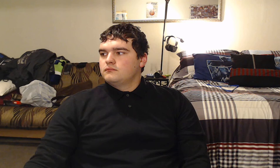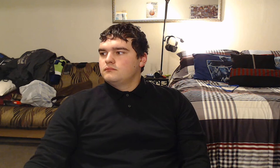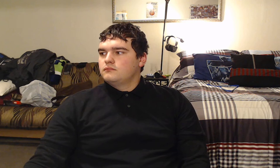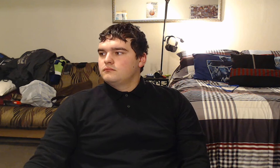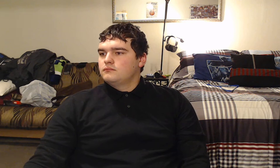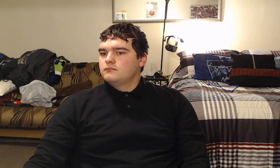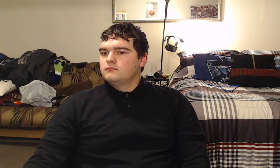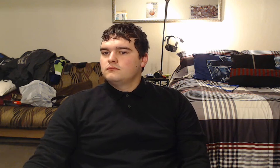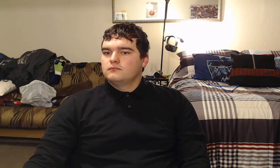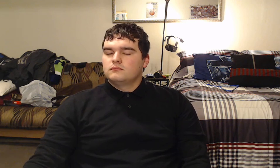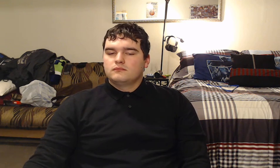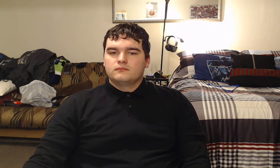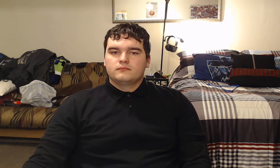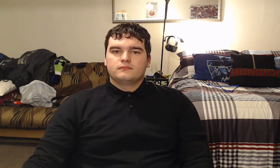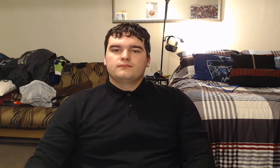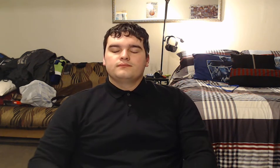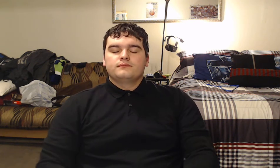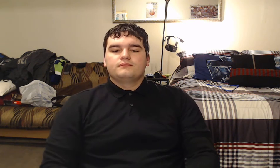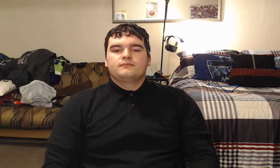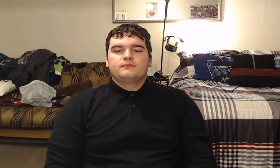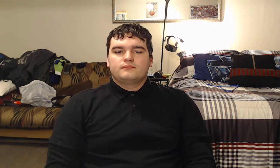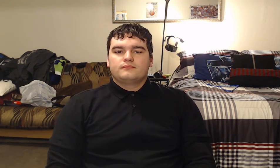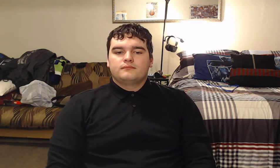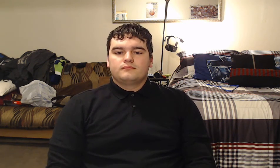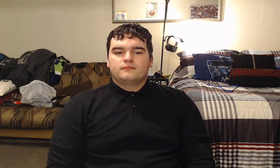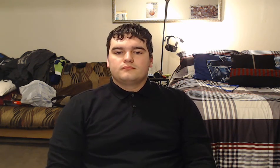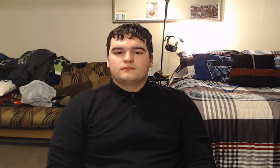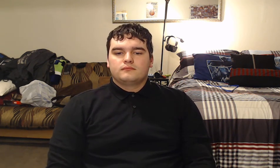Two. More about quacks.